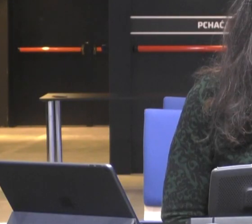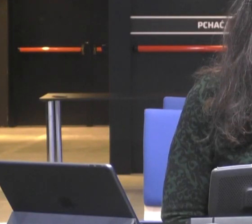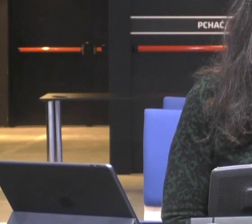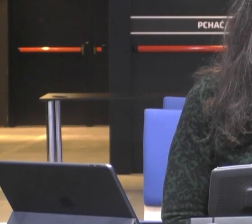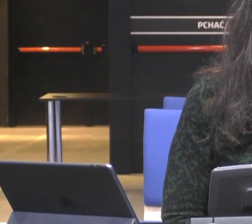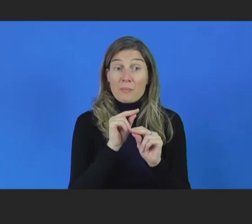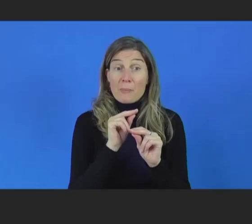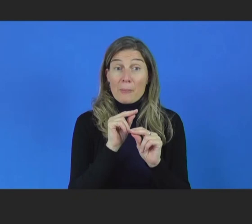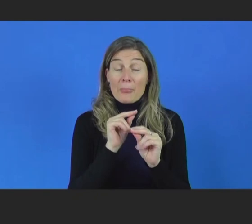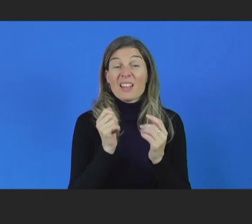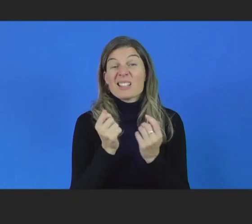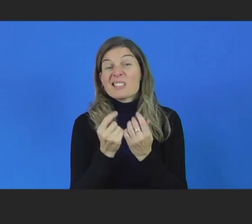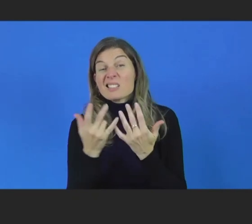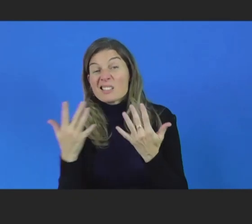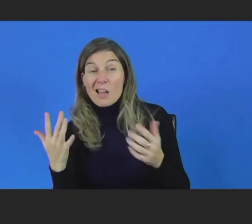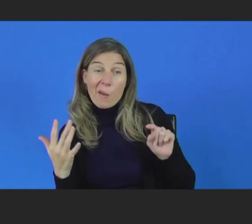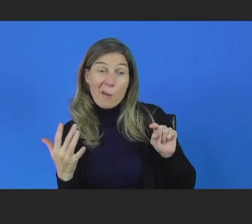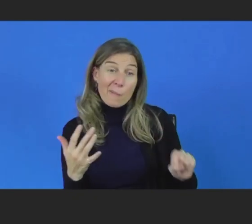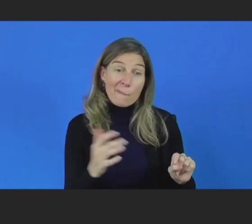not considered official.